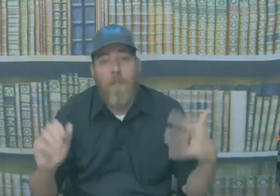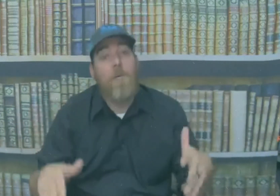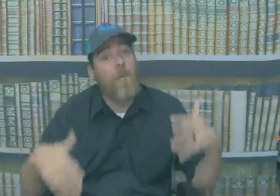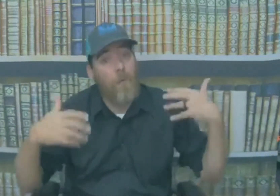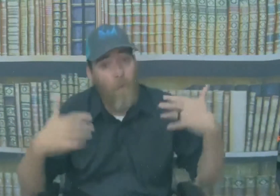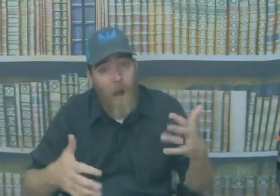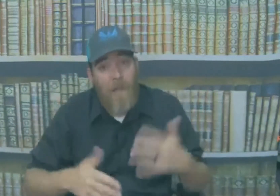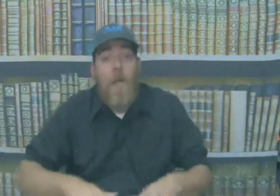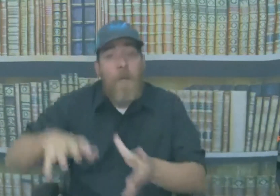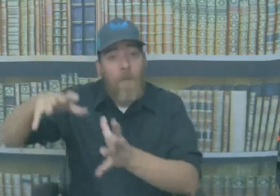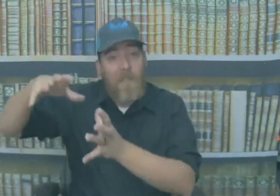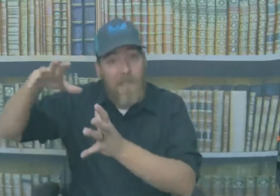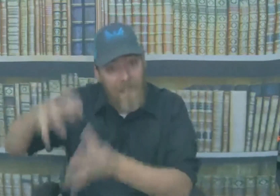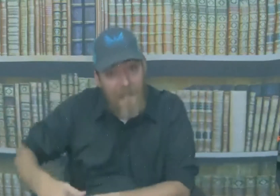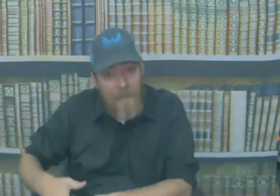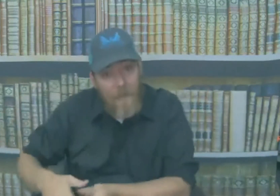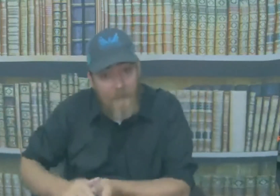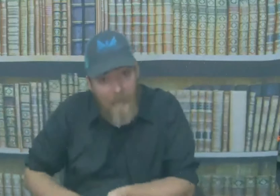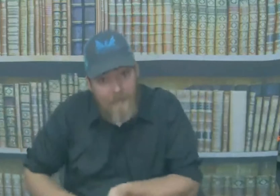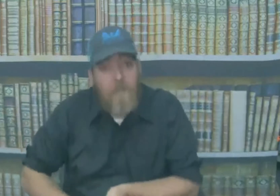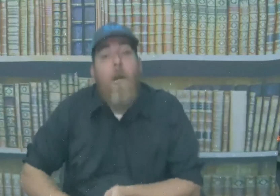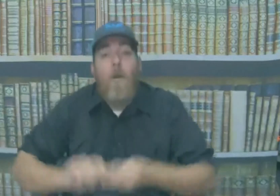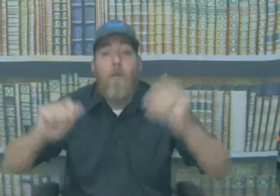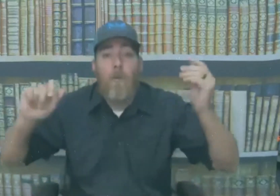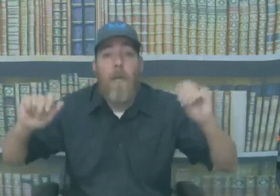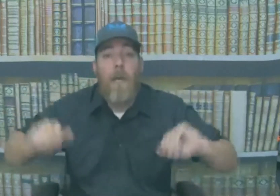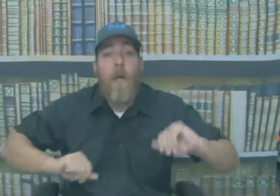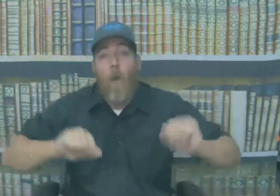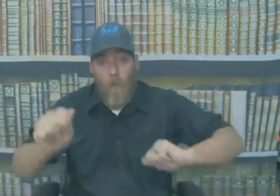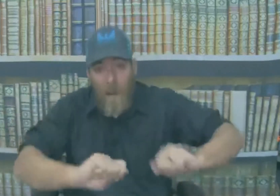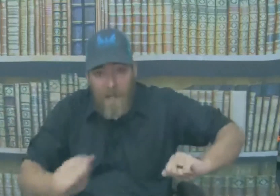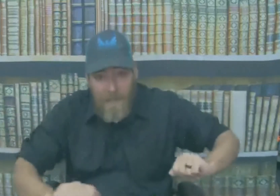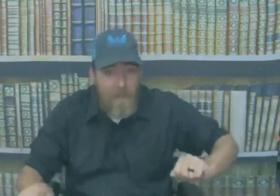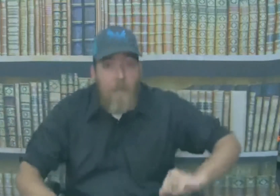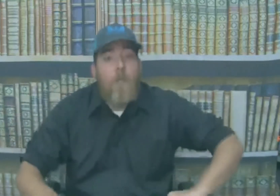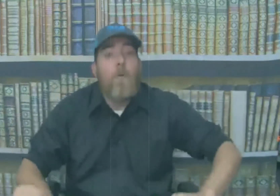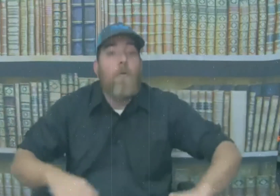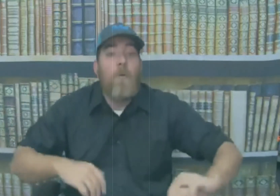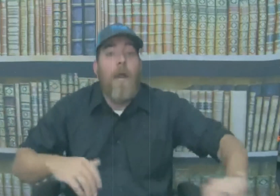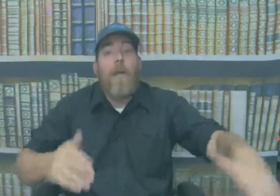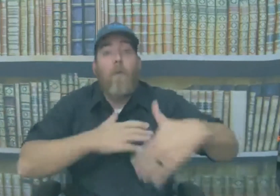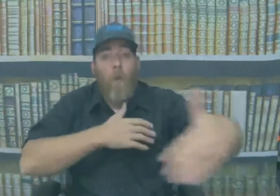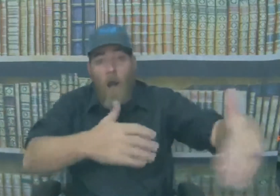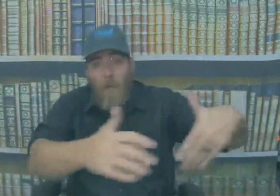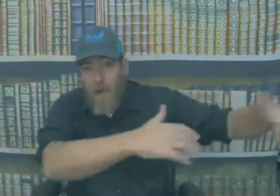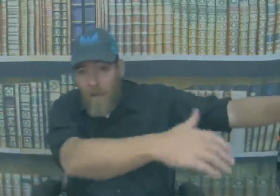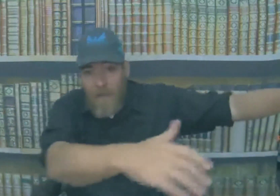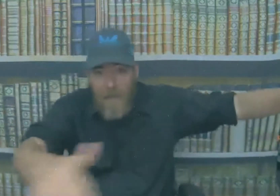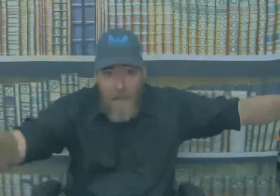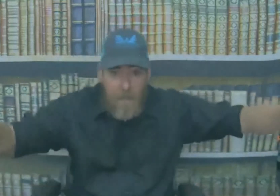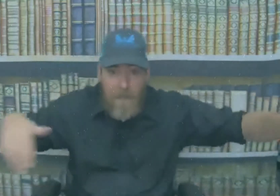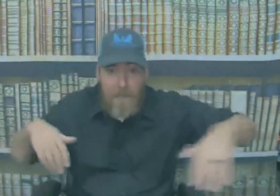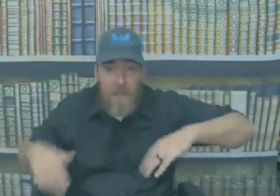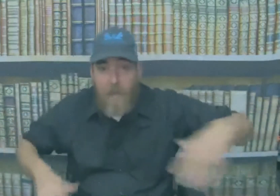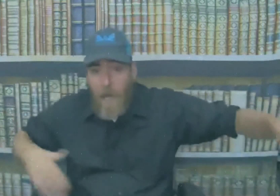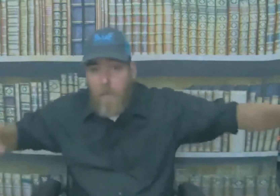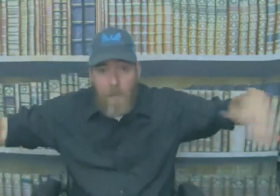that you can walk you can sit in your desk you can write you can walk around the campus and not be